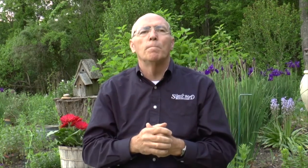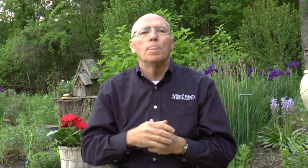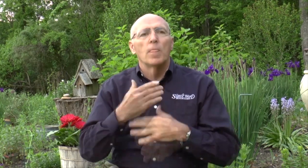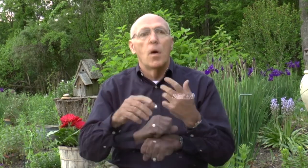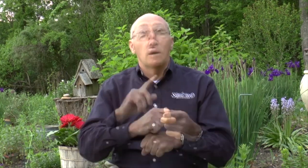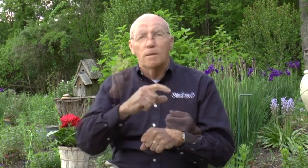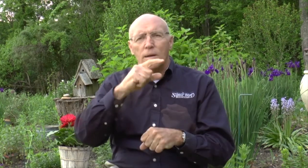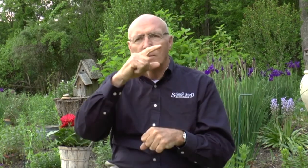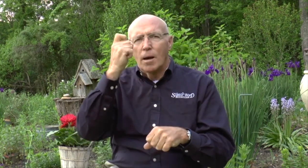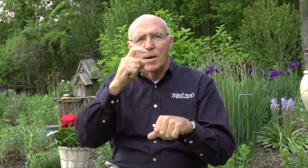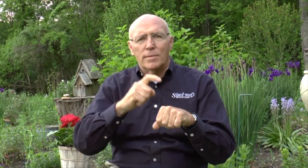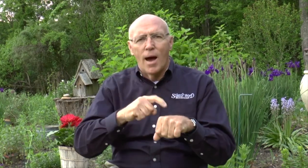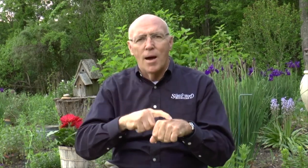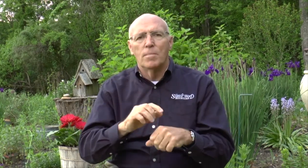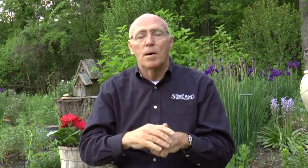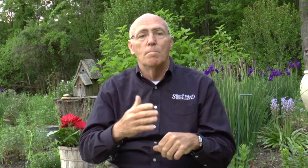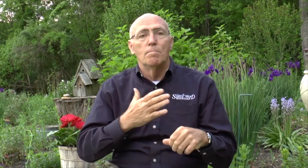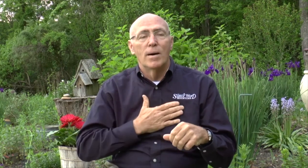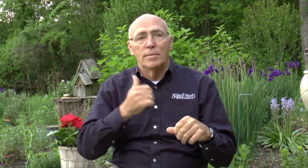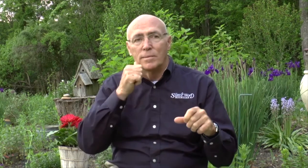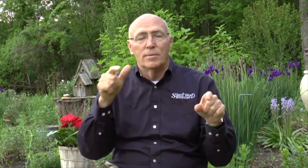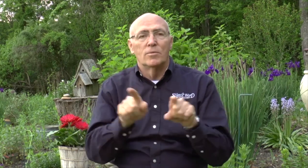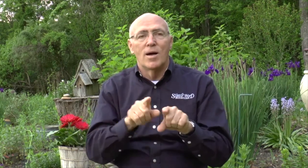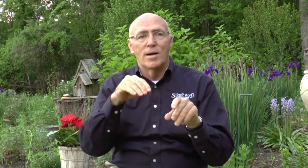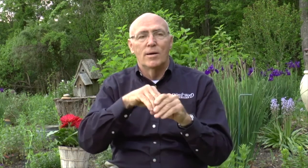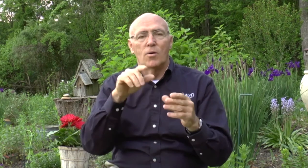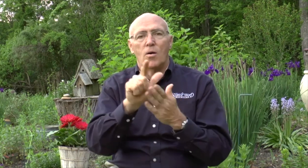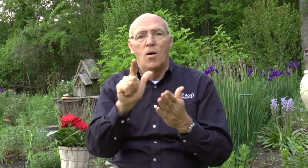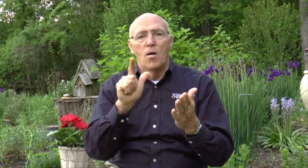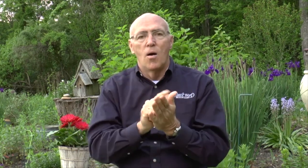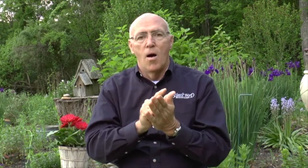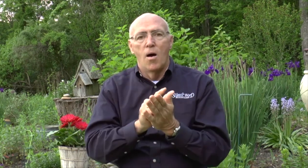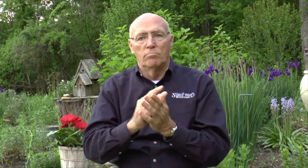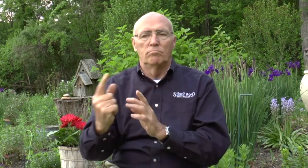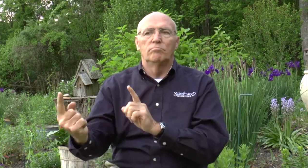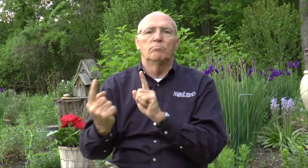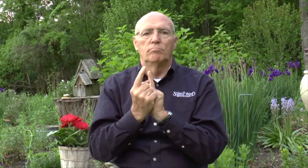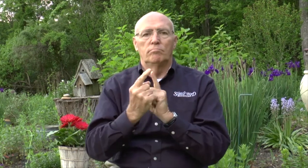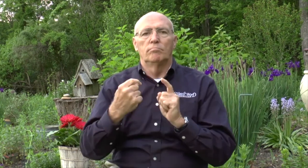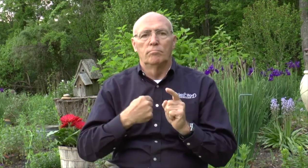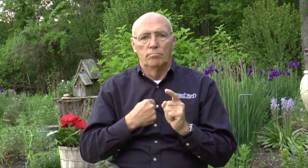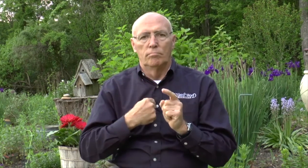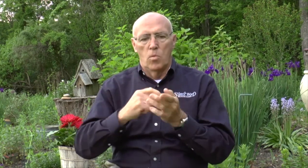about God. And I remember it was summertime and my sister-in-law, she came to me